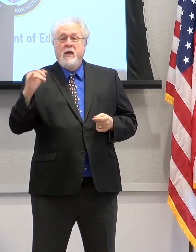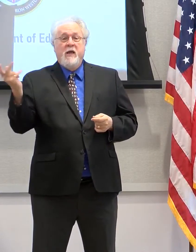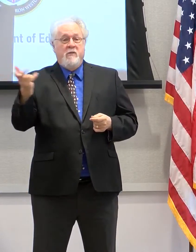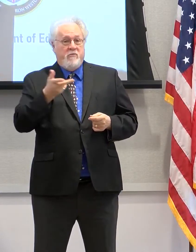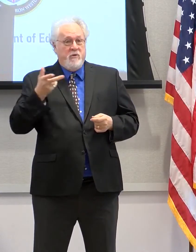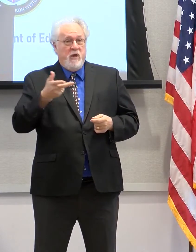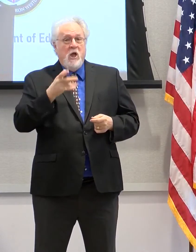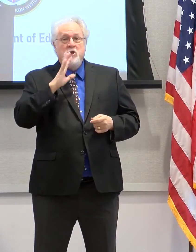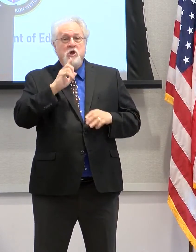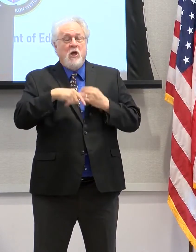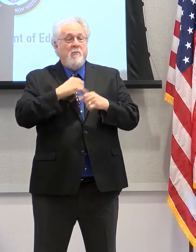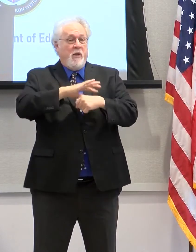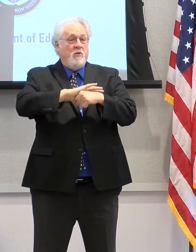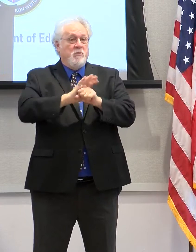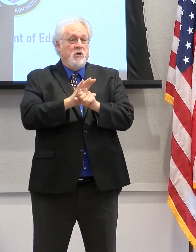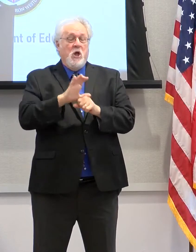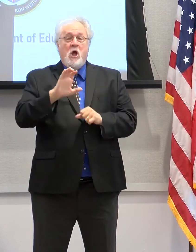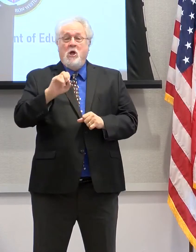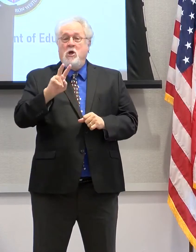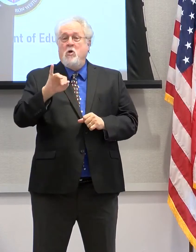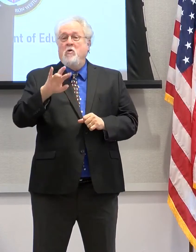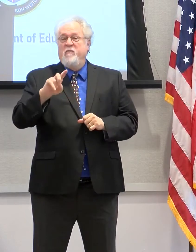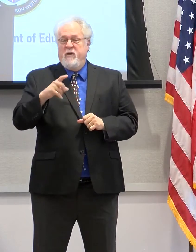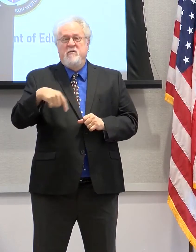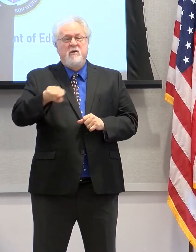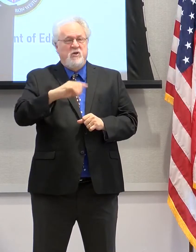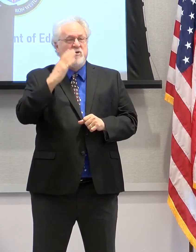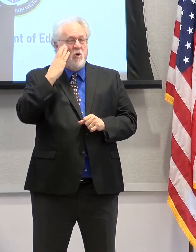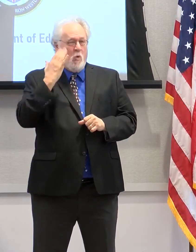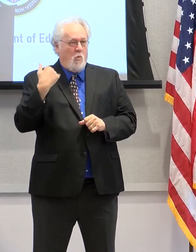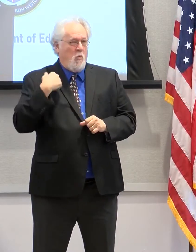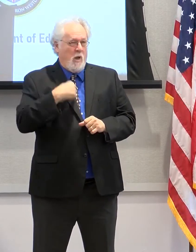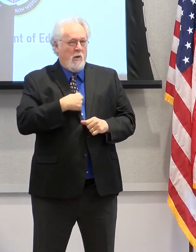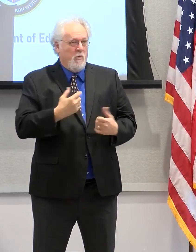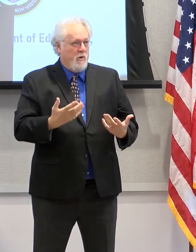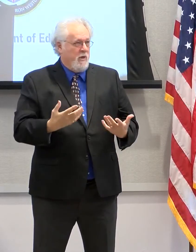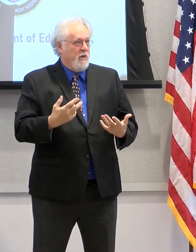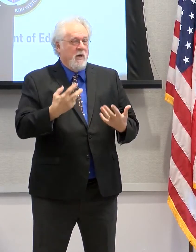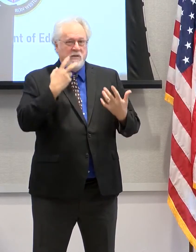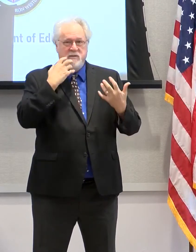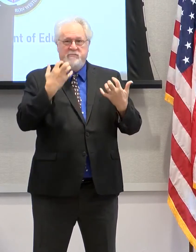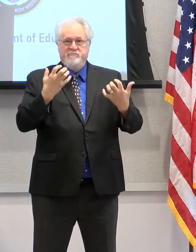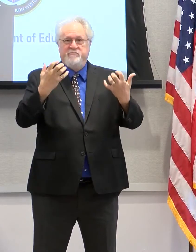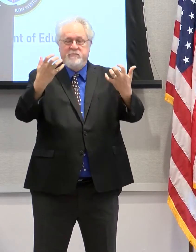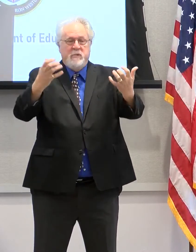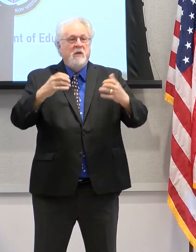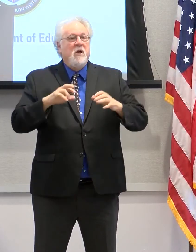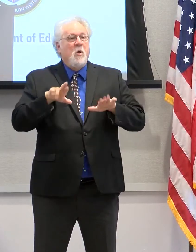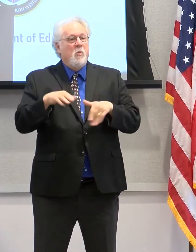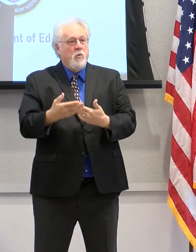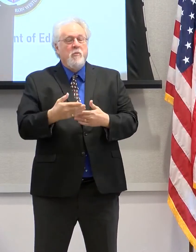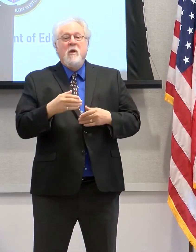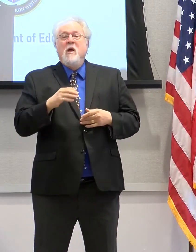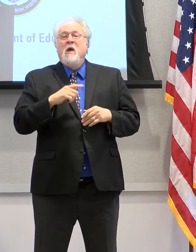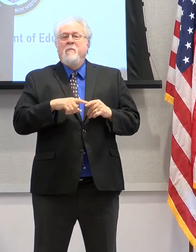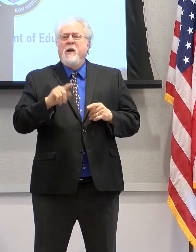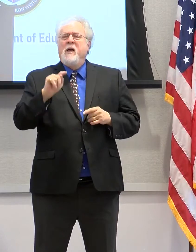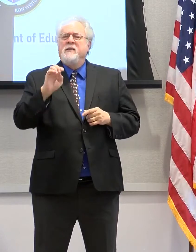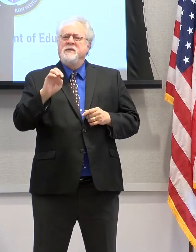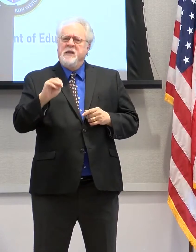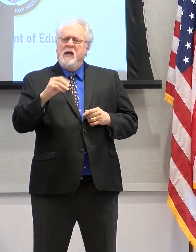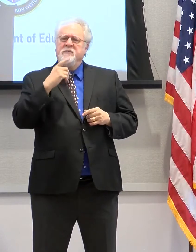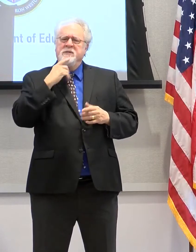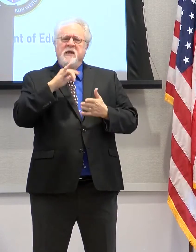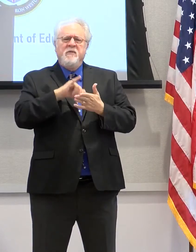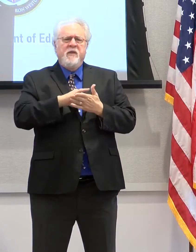the COVID pandemic that we're facing. I think you all know why we're here. I see all the masses in the room. But Tom shared an experience